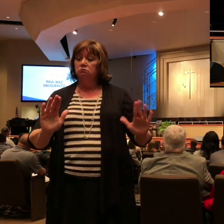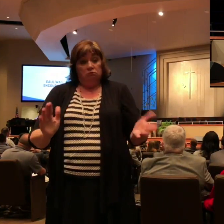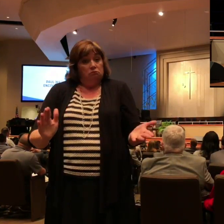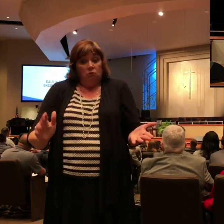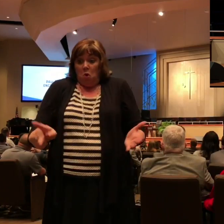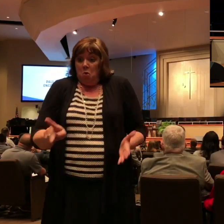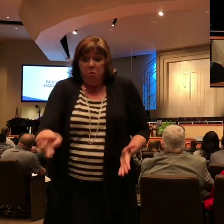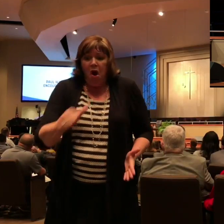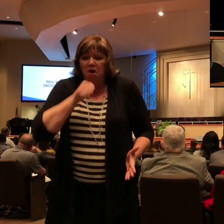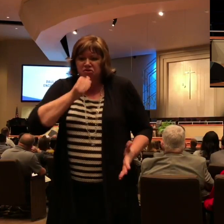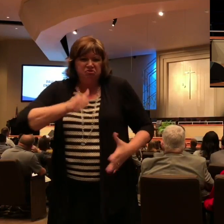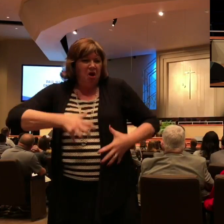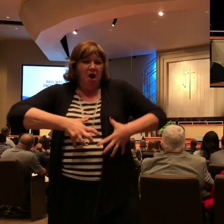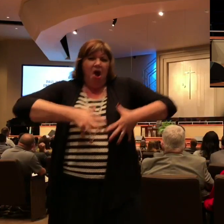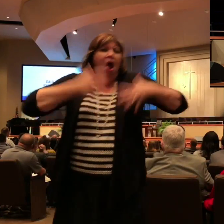could have rallied the troops in his favor.